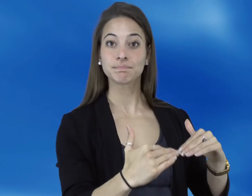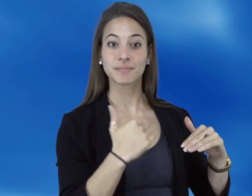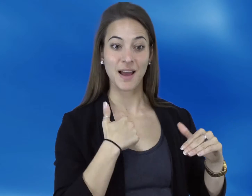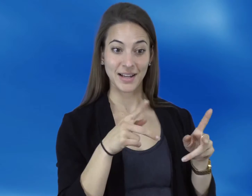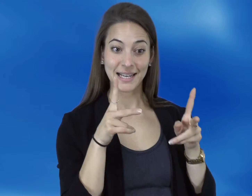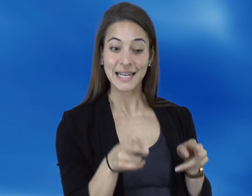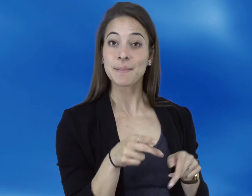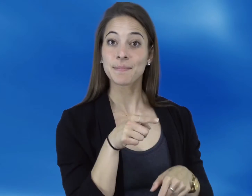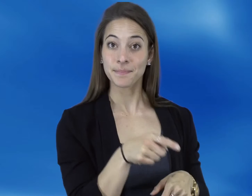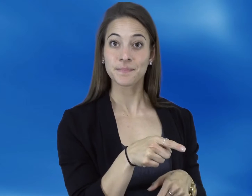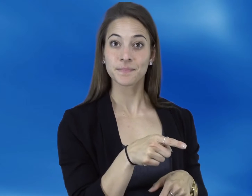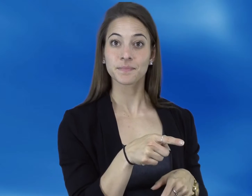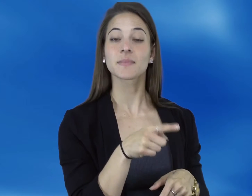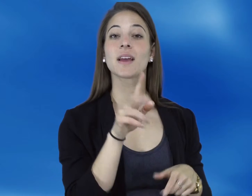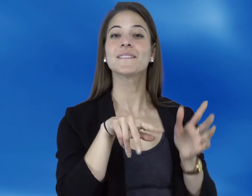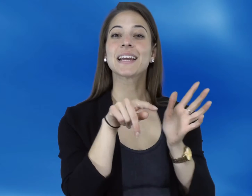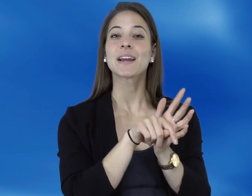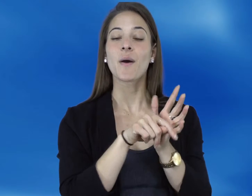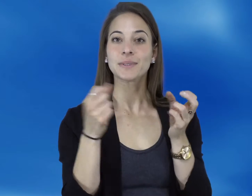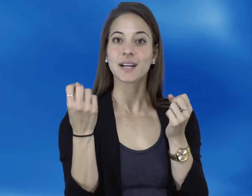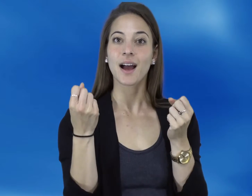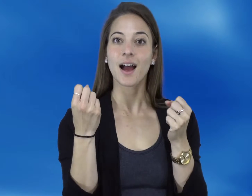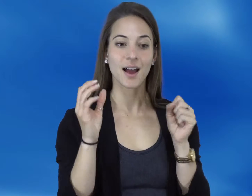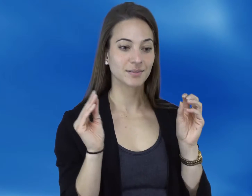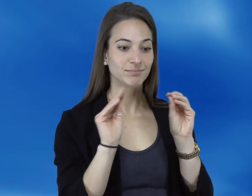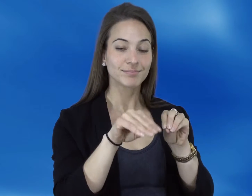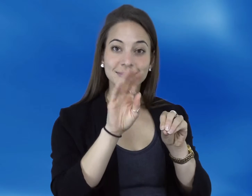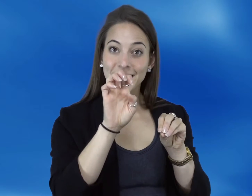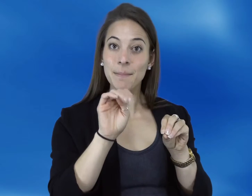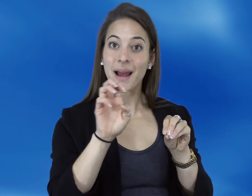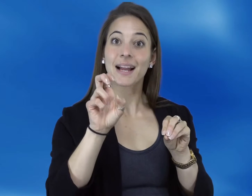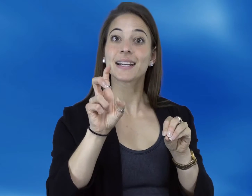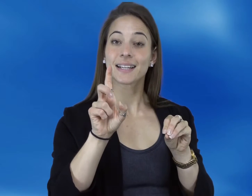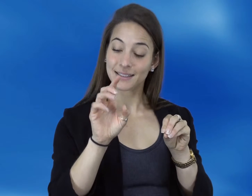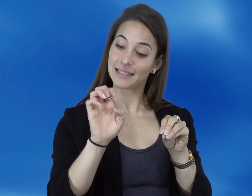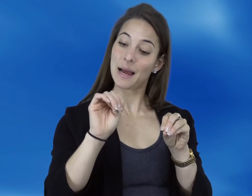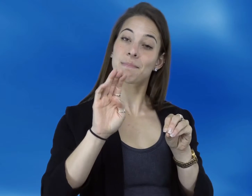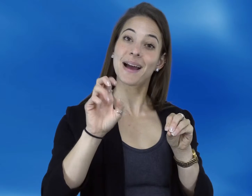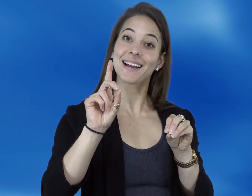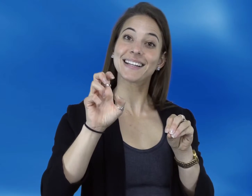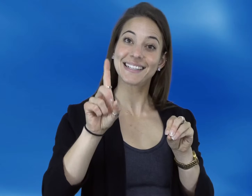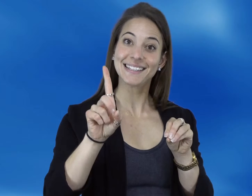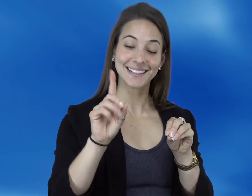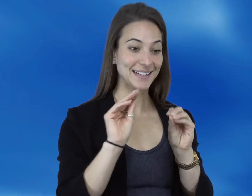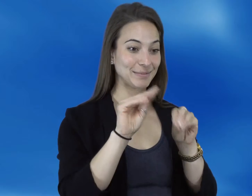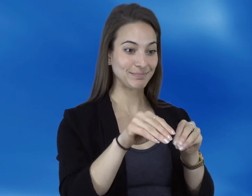Now below there is the video clip, with an embedded signed interpretation to the right of the live screen. As the clip